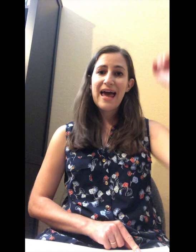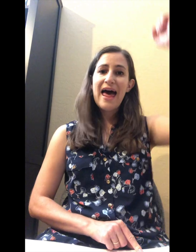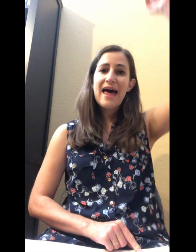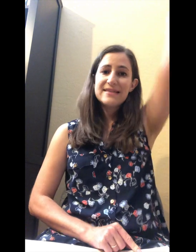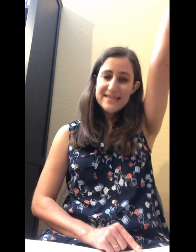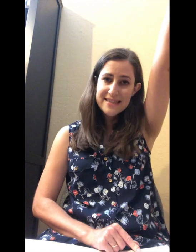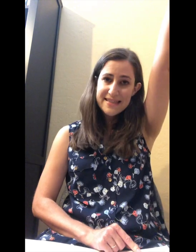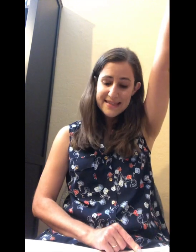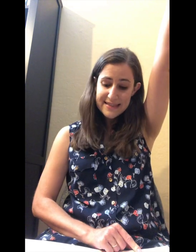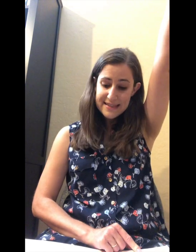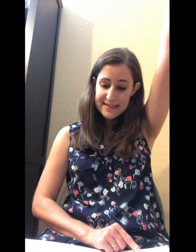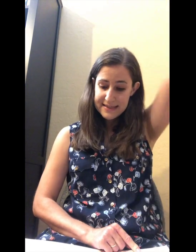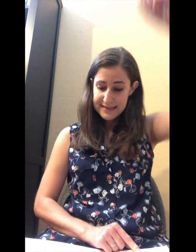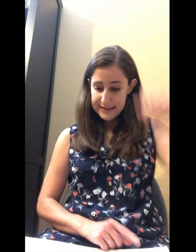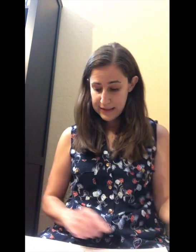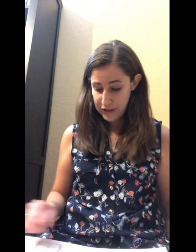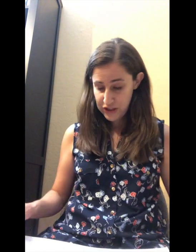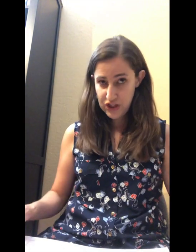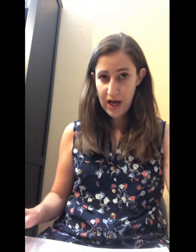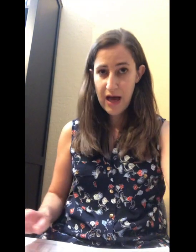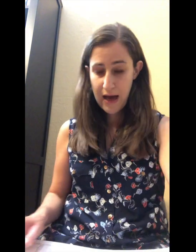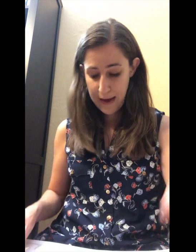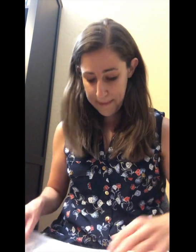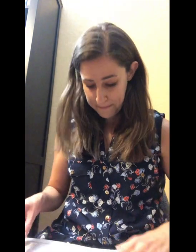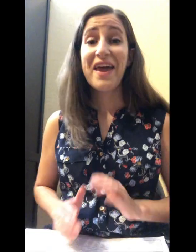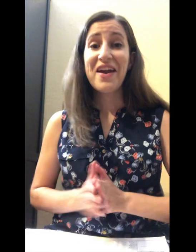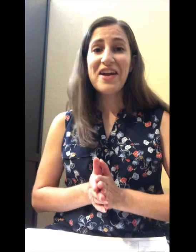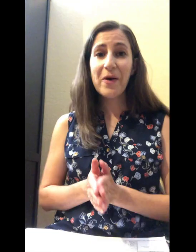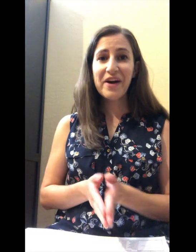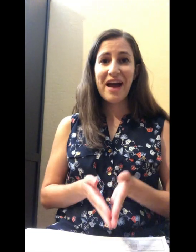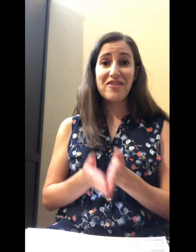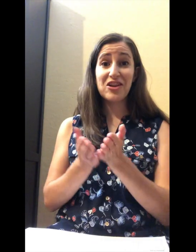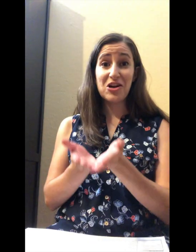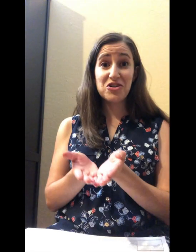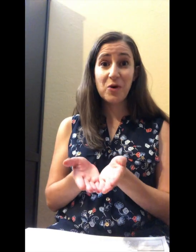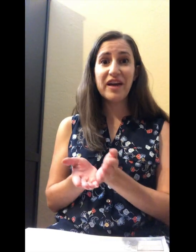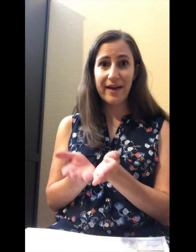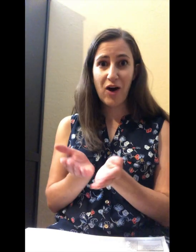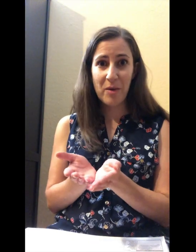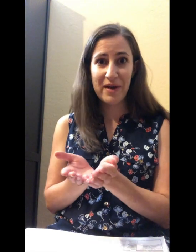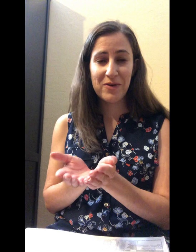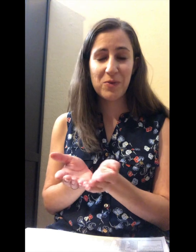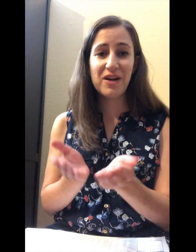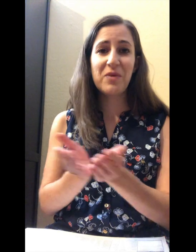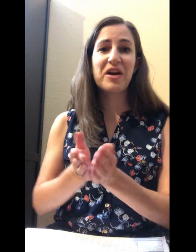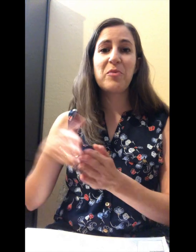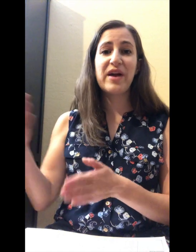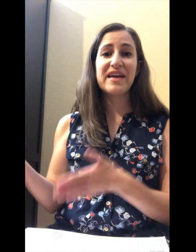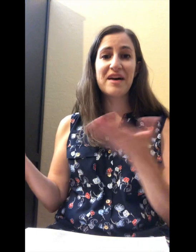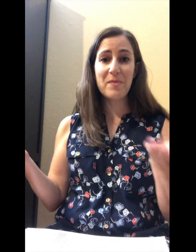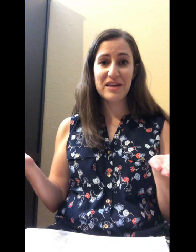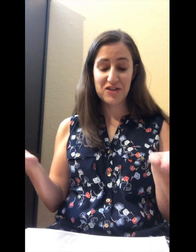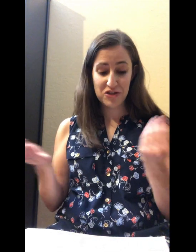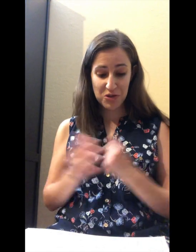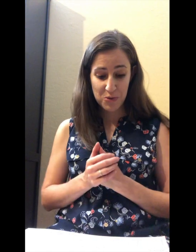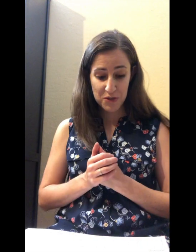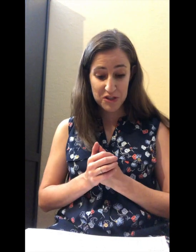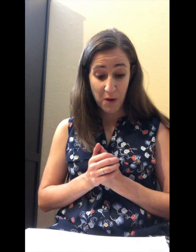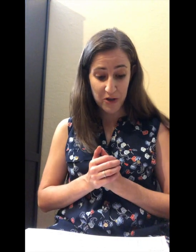Less. Good job. Now we're gonna have a larger word, a compound word, and we're gonna break it up into two smaller